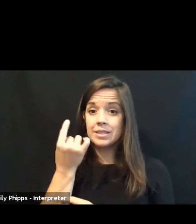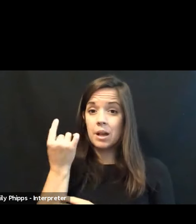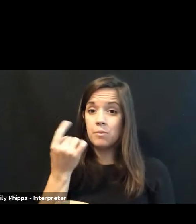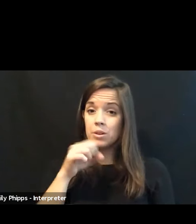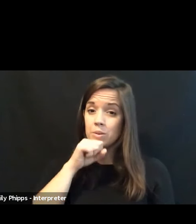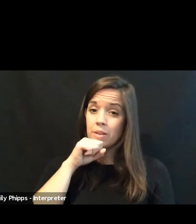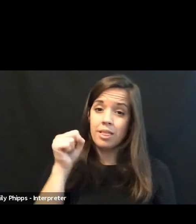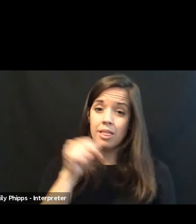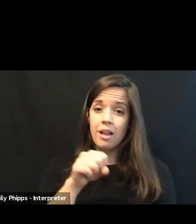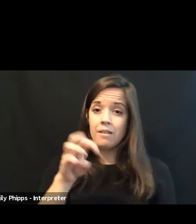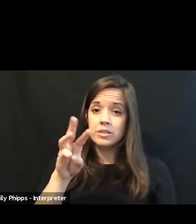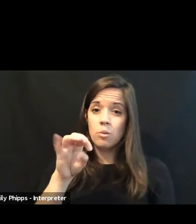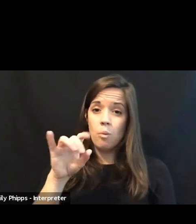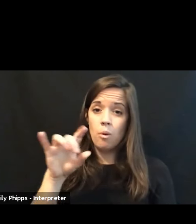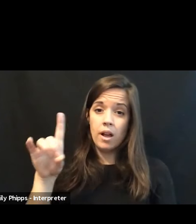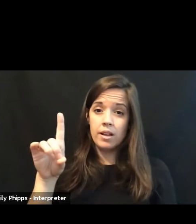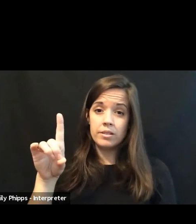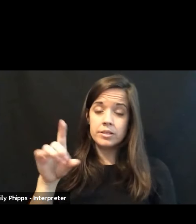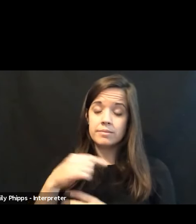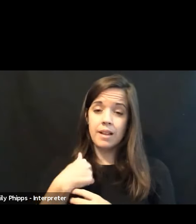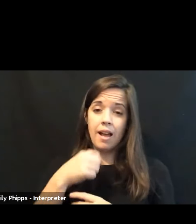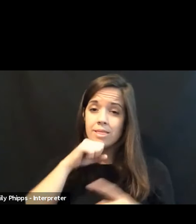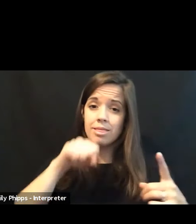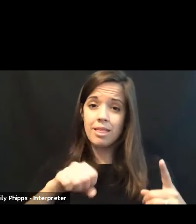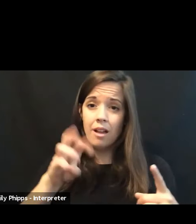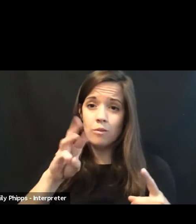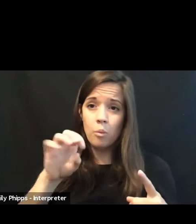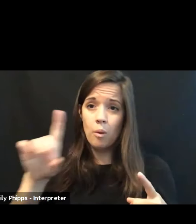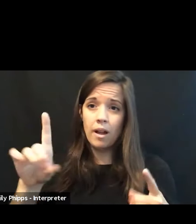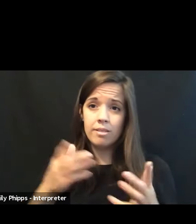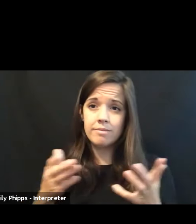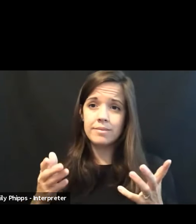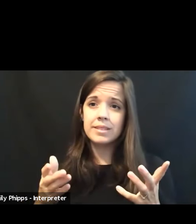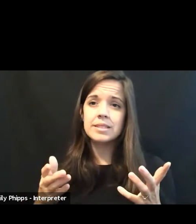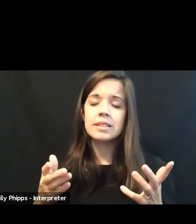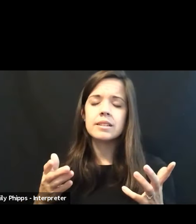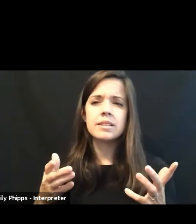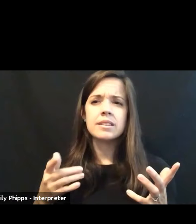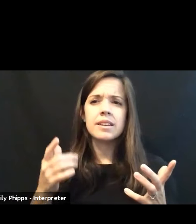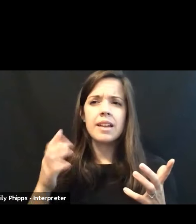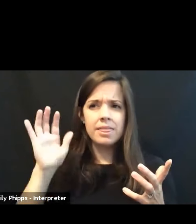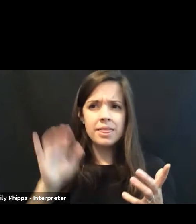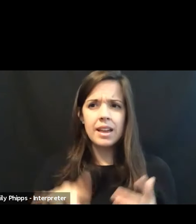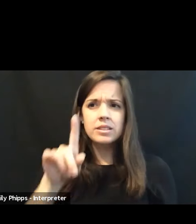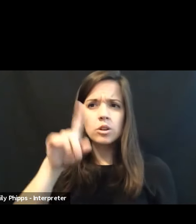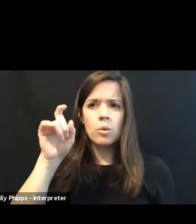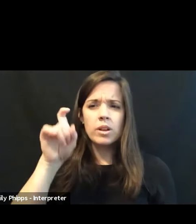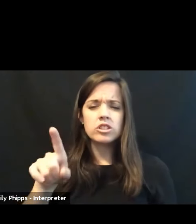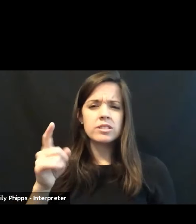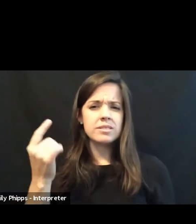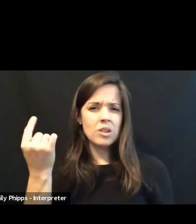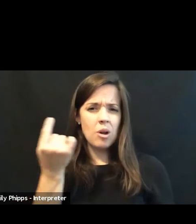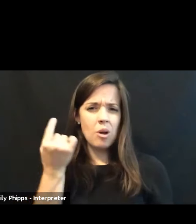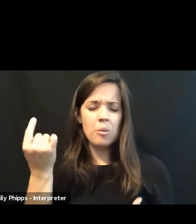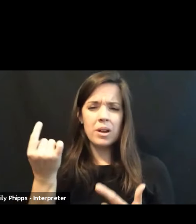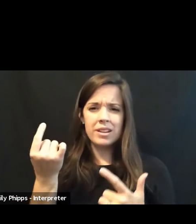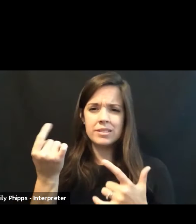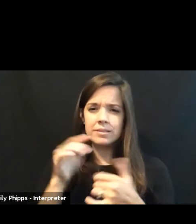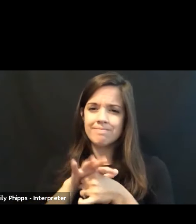wild, who loves wildness, it's one of the questions that is constantly sort of flexing back and forth.